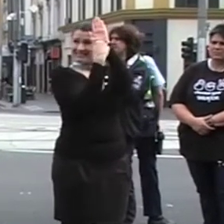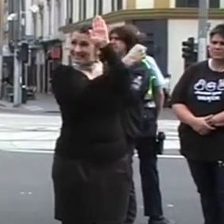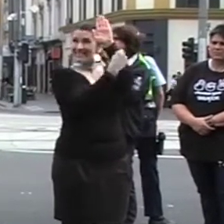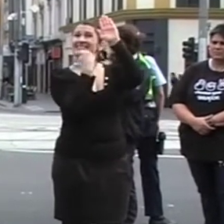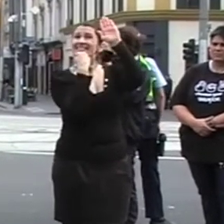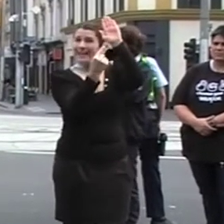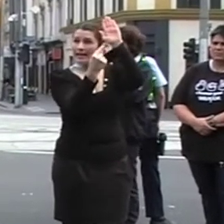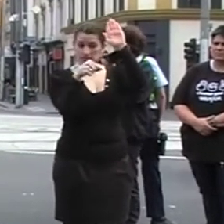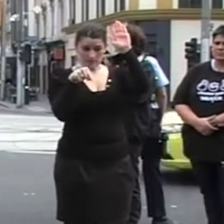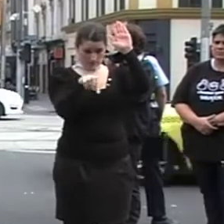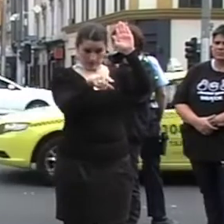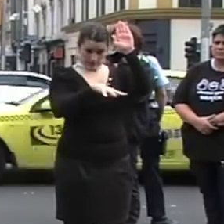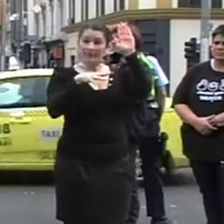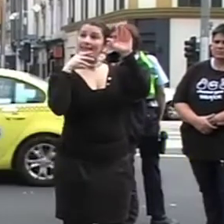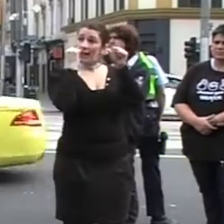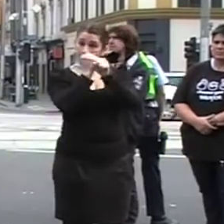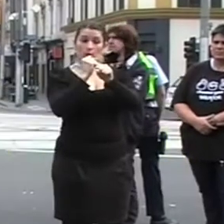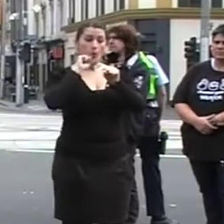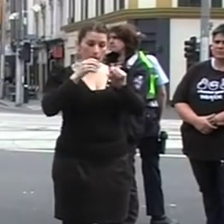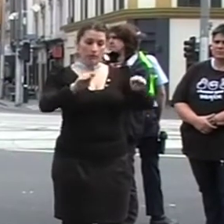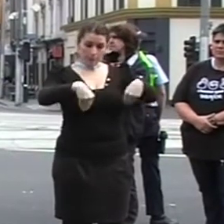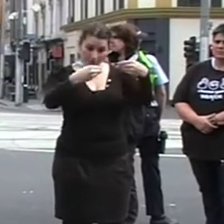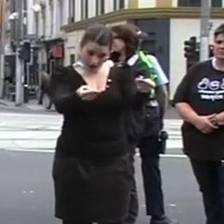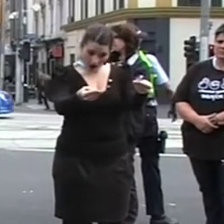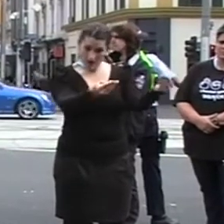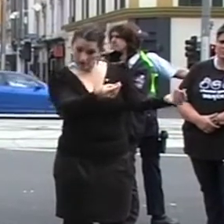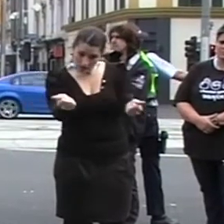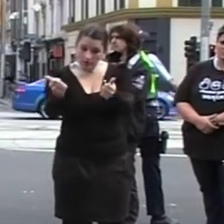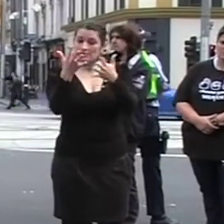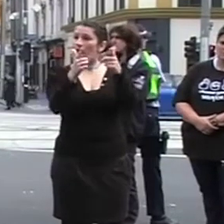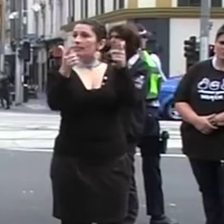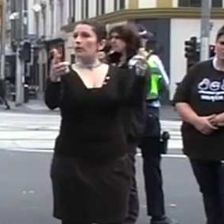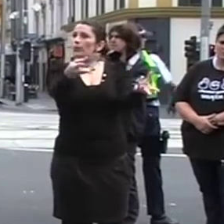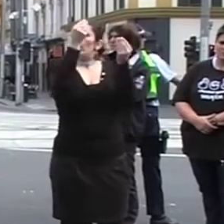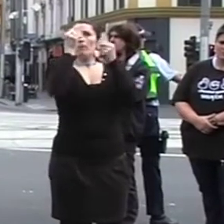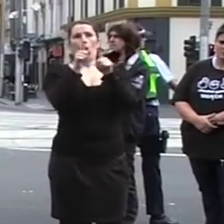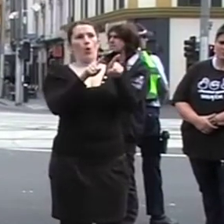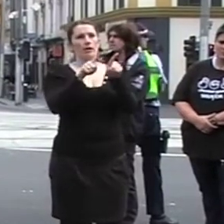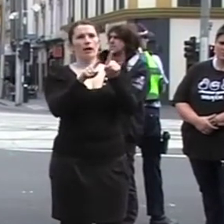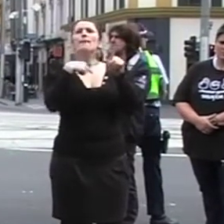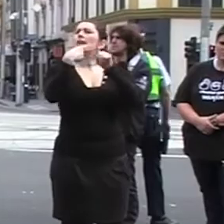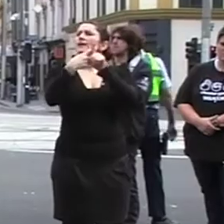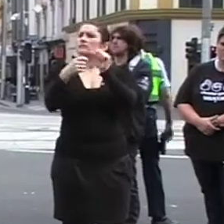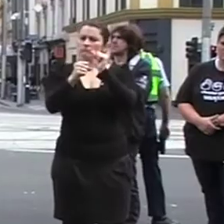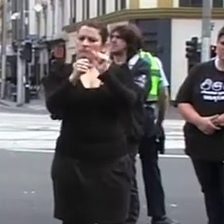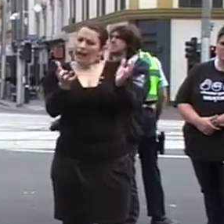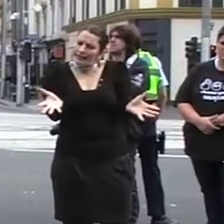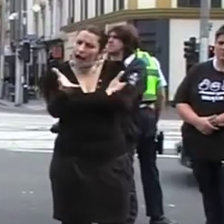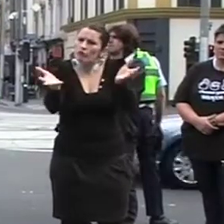facilitate the learning of sign language and the promotion of the linguistic identity of the deaf community. Australia